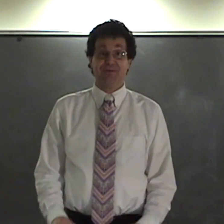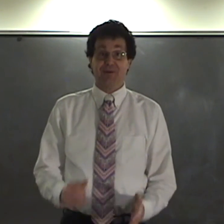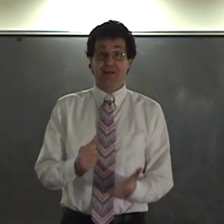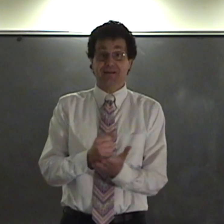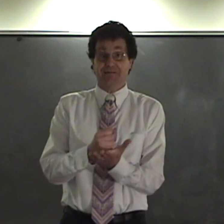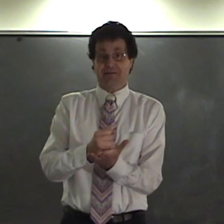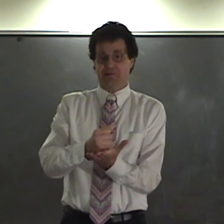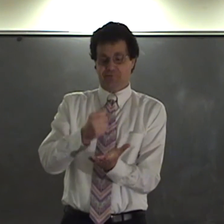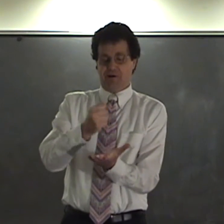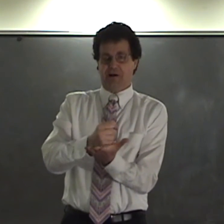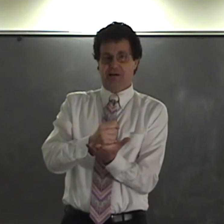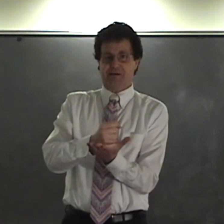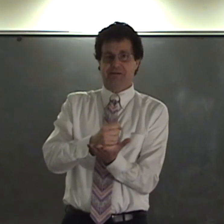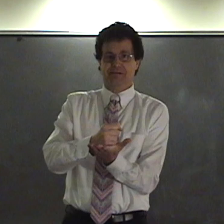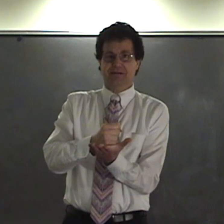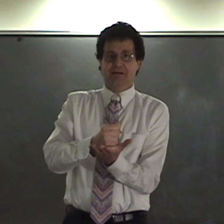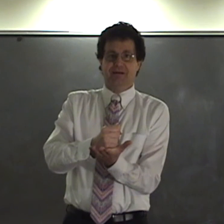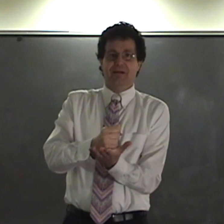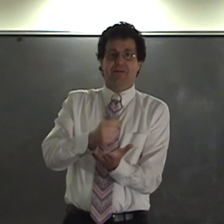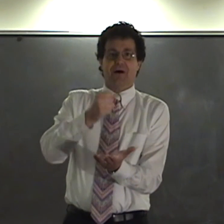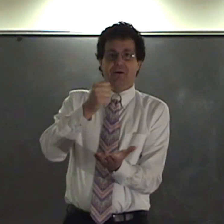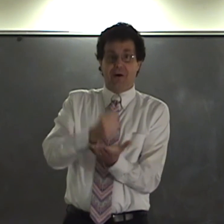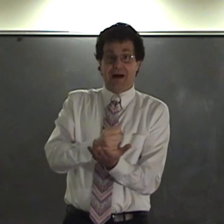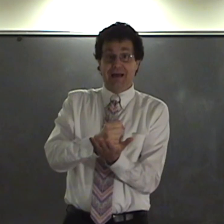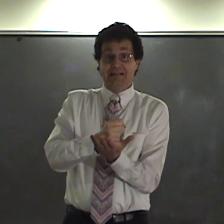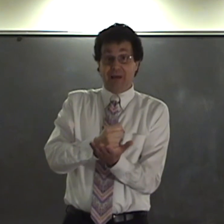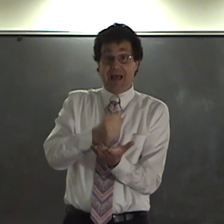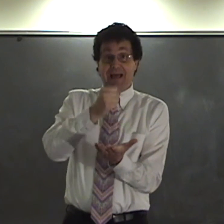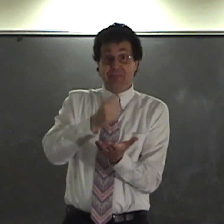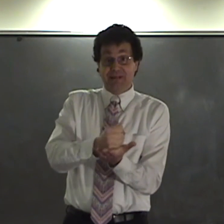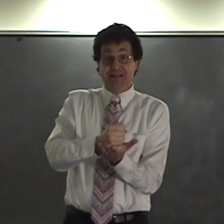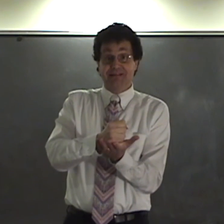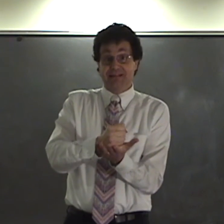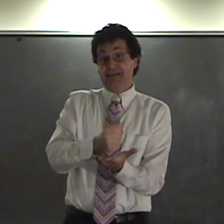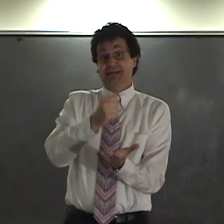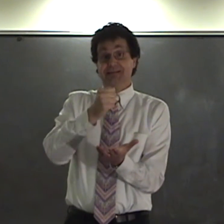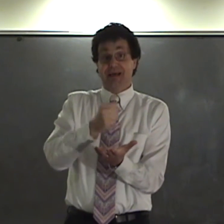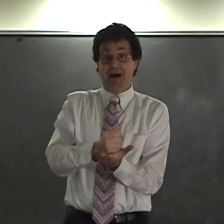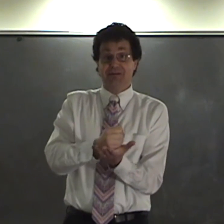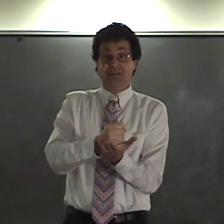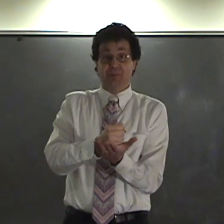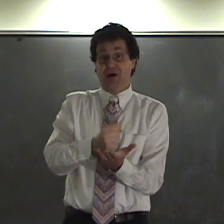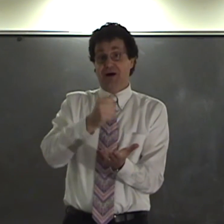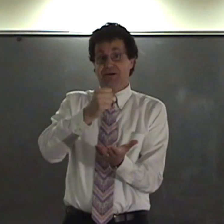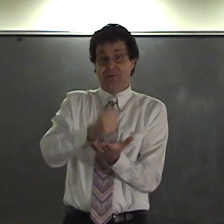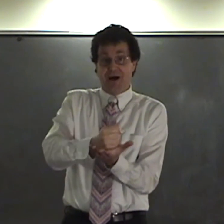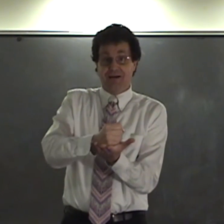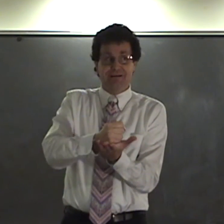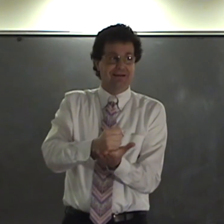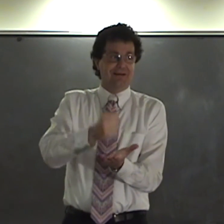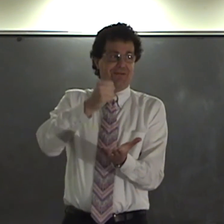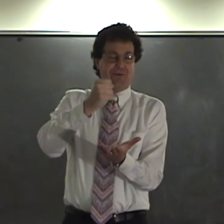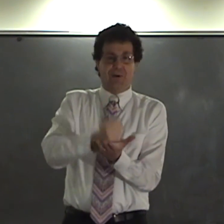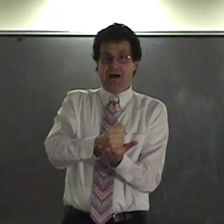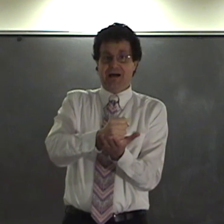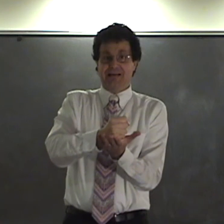Ready? The rock The wise man built his house upon a rock, the wise